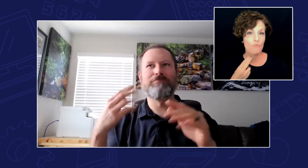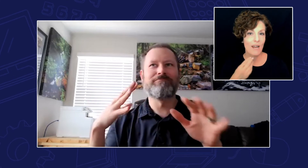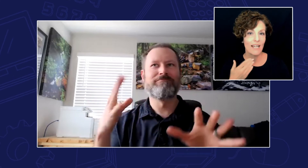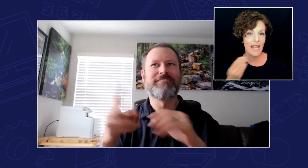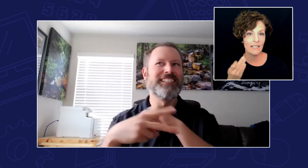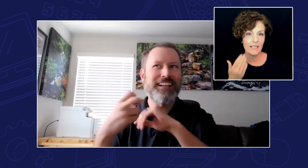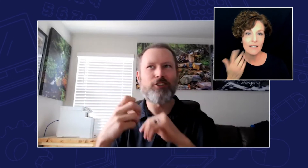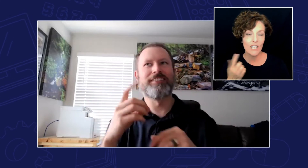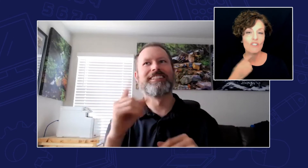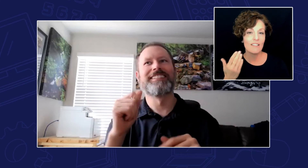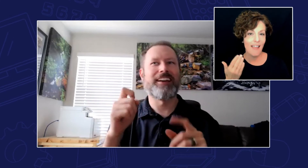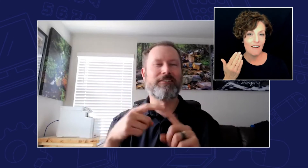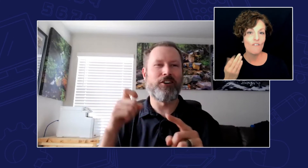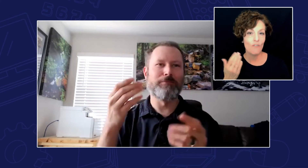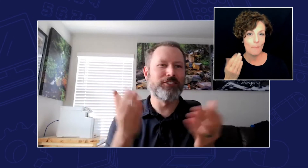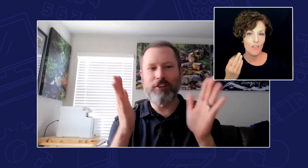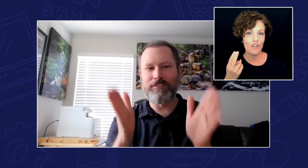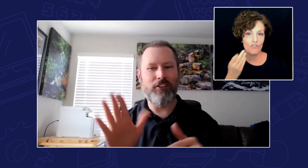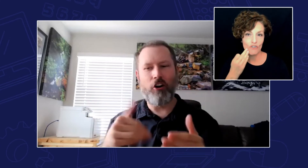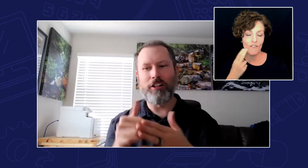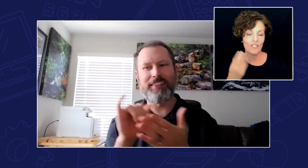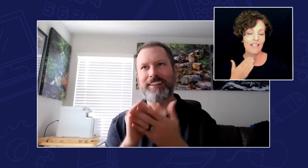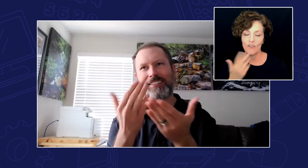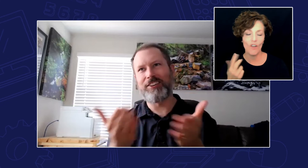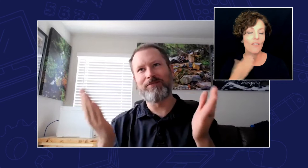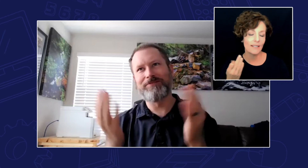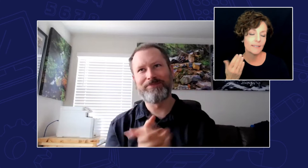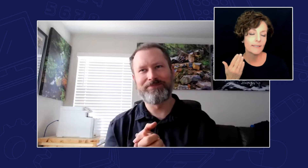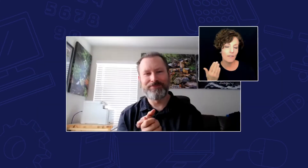in and steal data from the servers and all that stuff